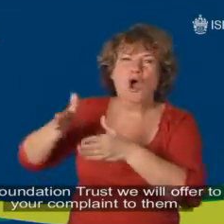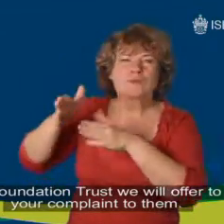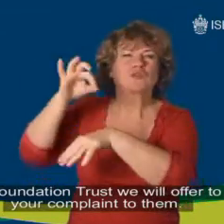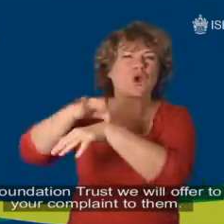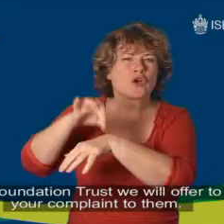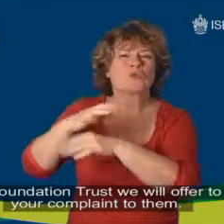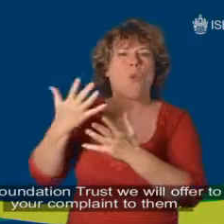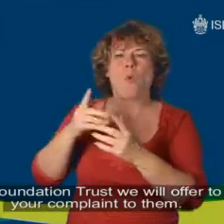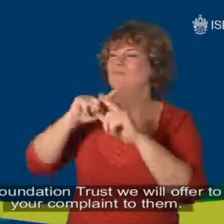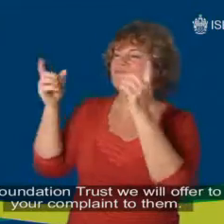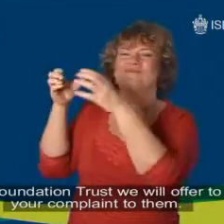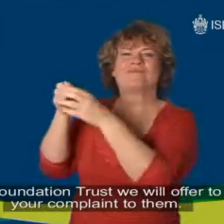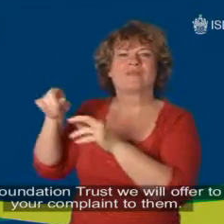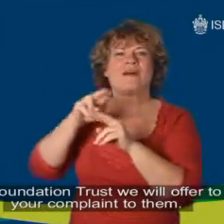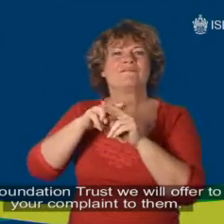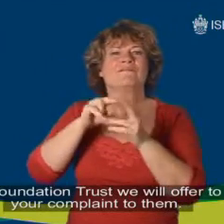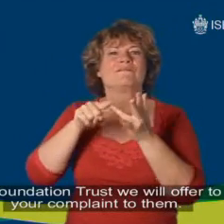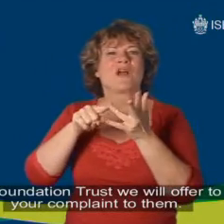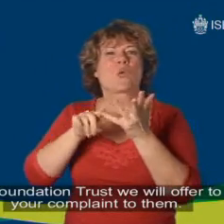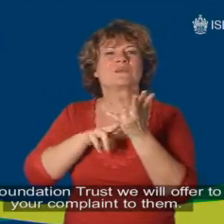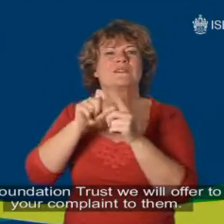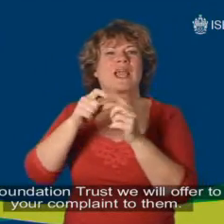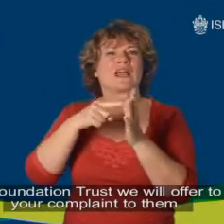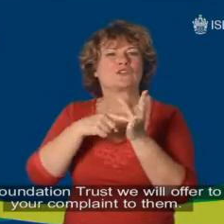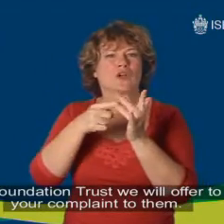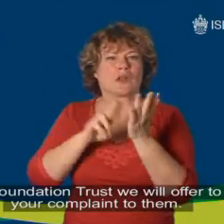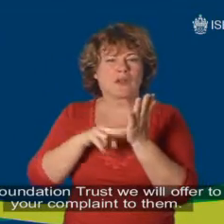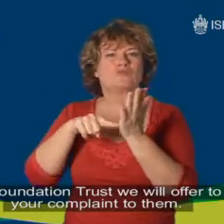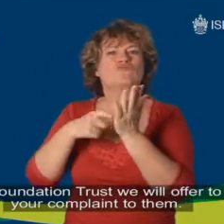Trust, we will offer to pass your complaint to them.